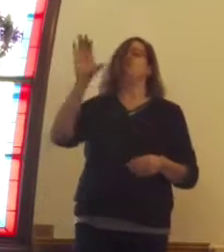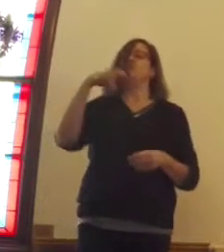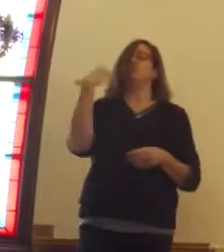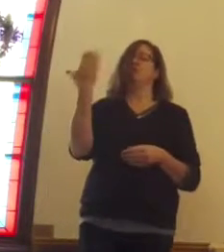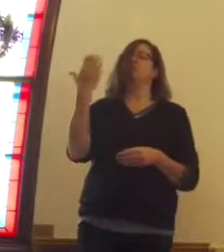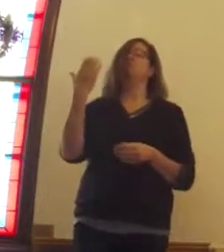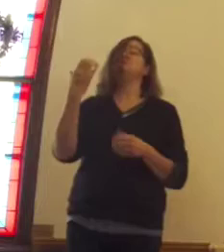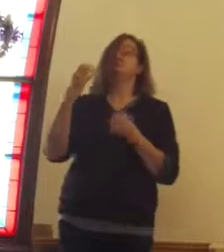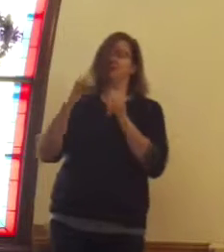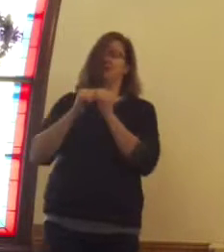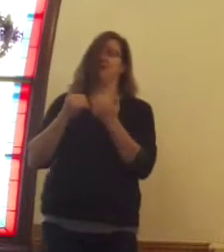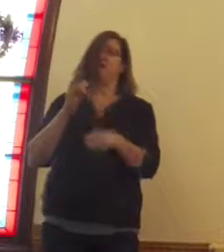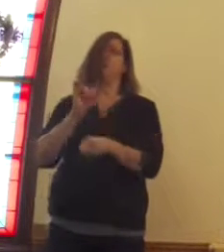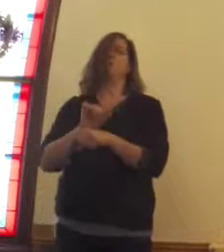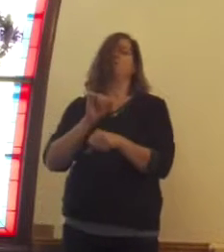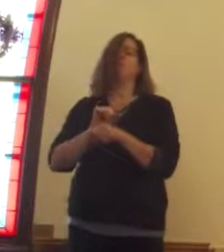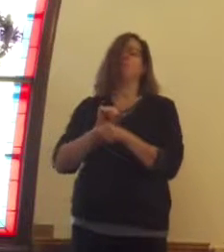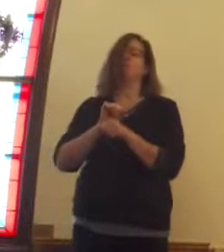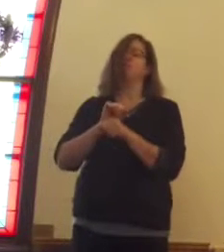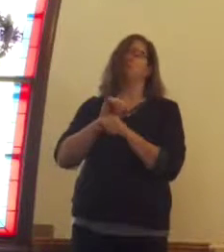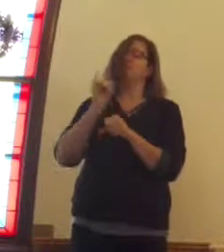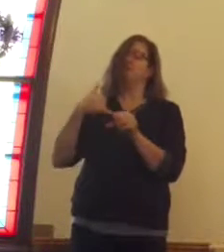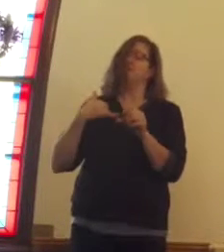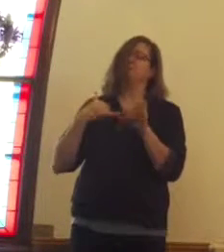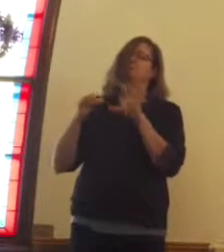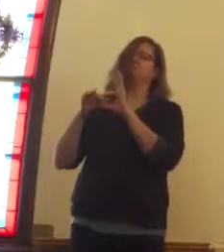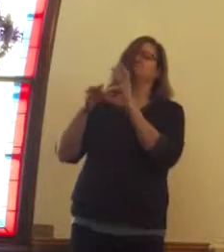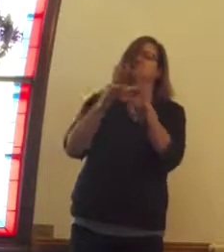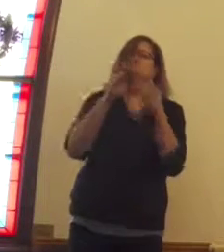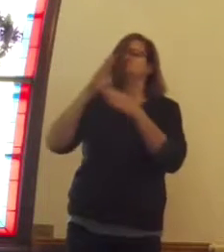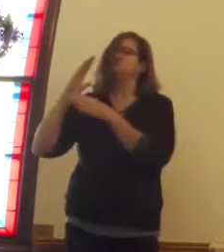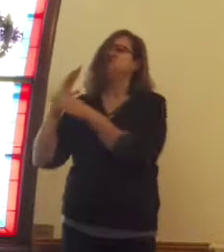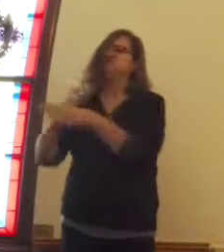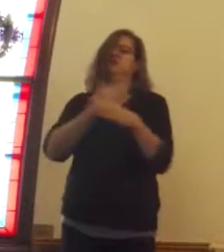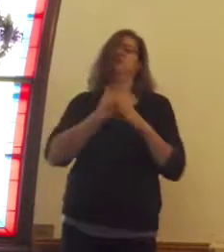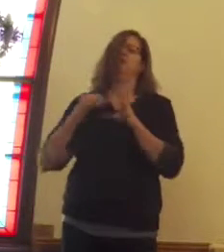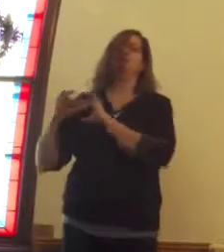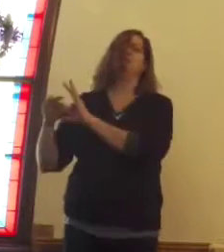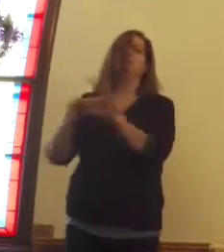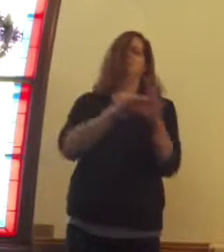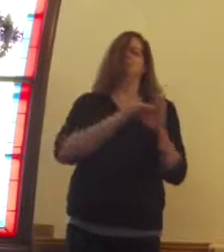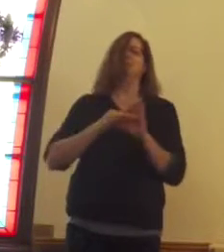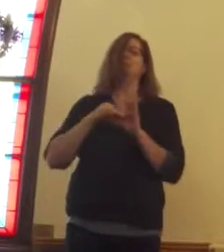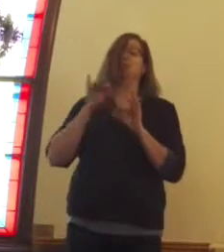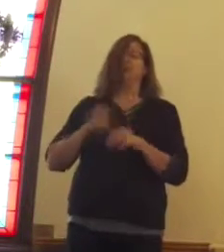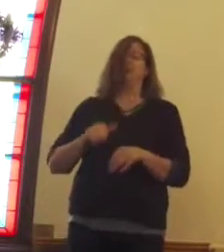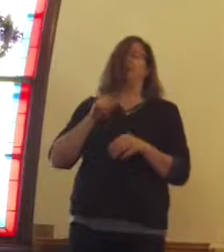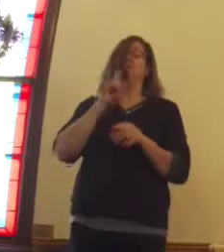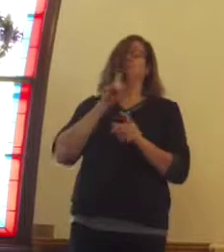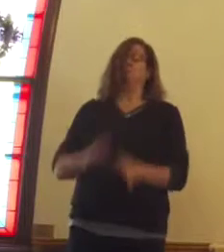every moment we share of it. It's the love that we provide.